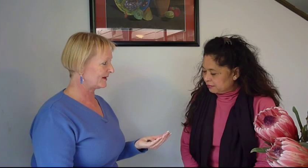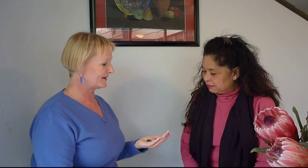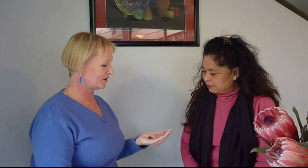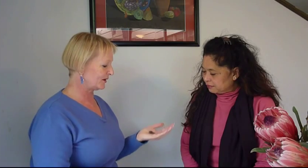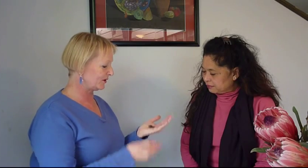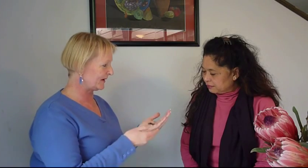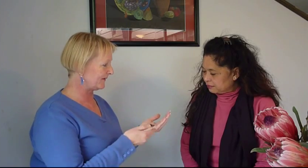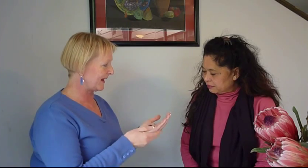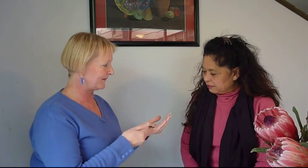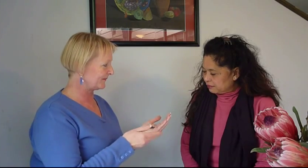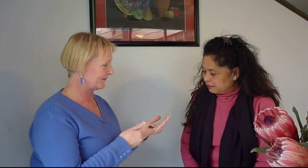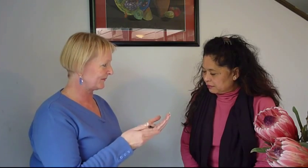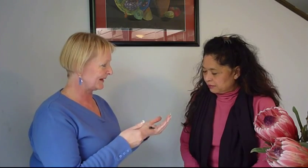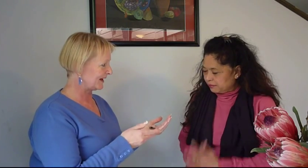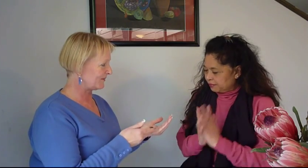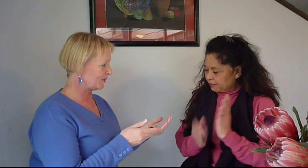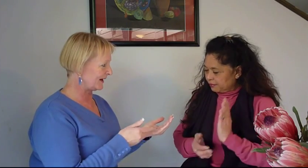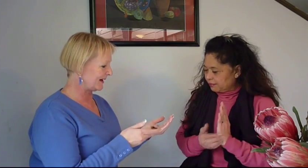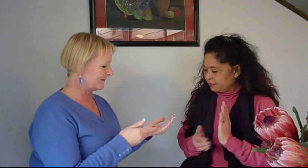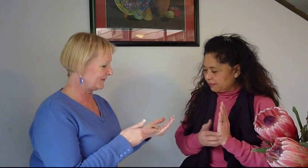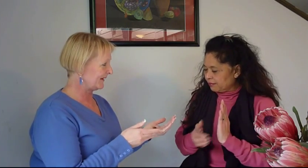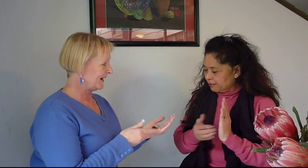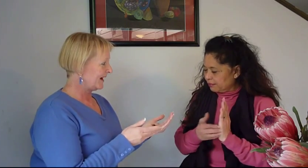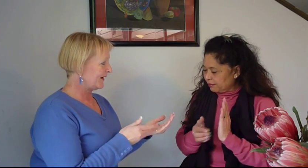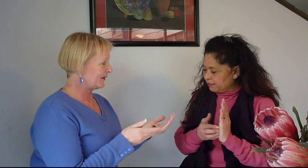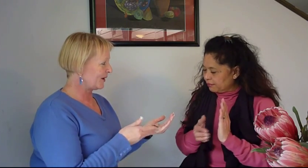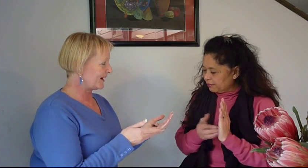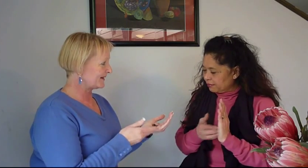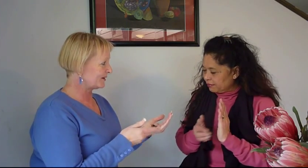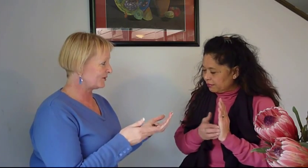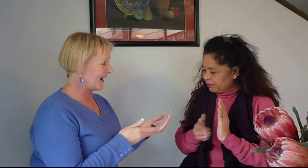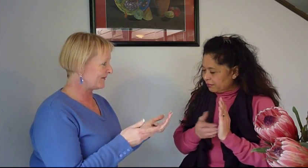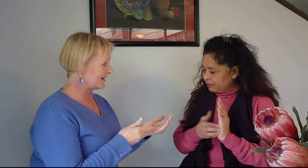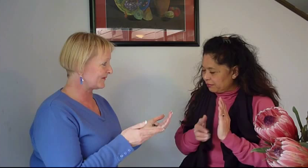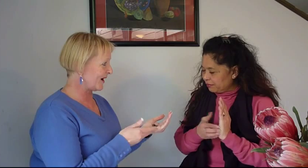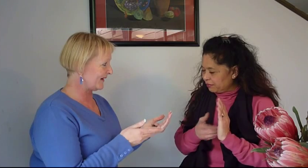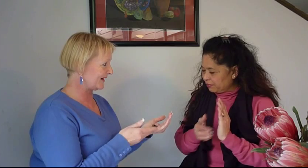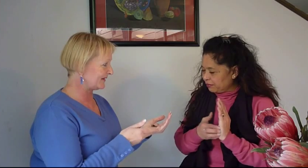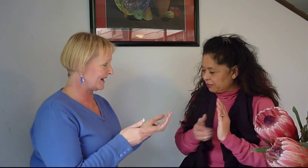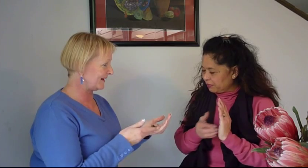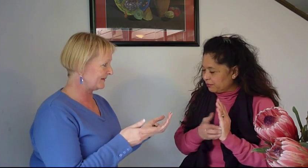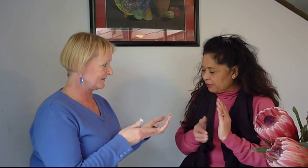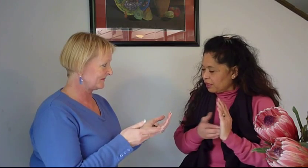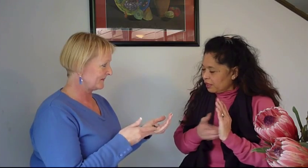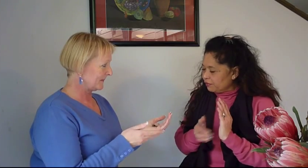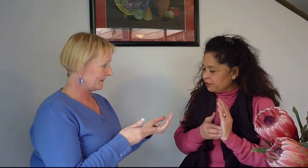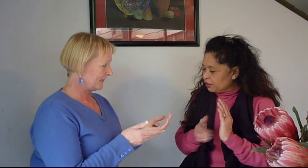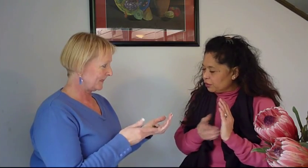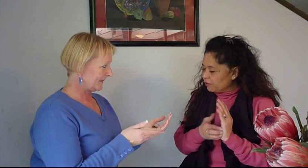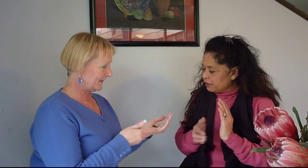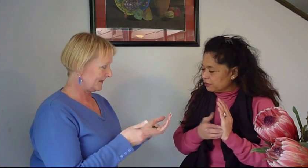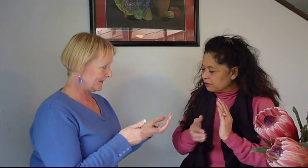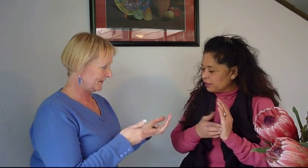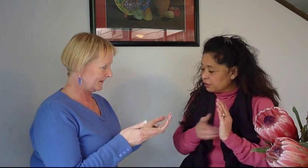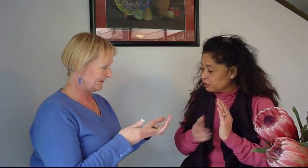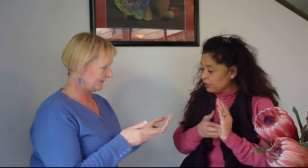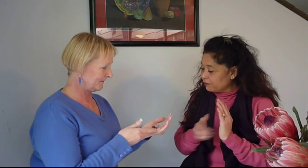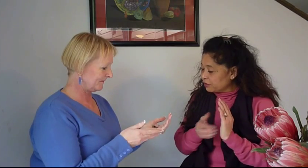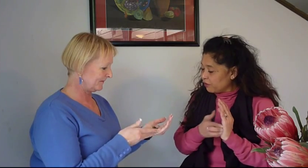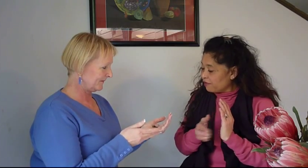let's do a little bit of that keep looking at it even though I still have this five out of ten even though if I still have this five